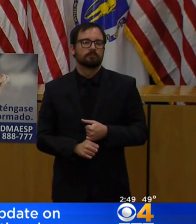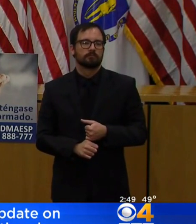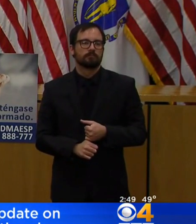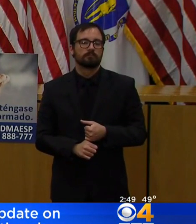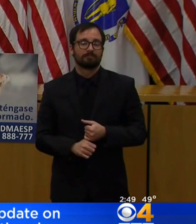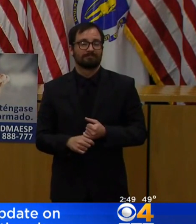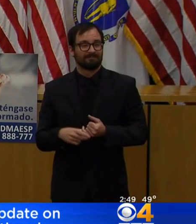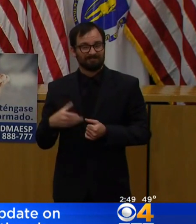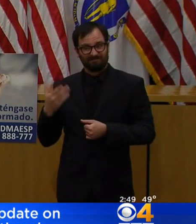statewide. you. Thank you. you.